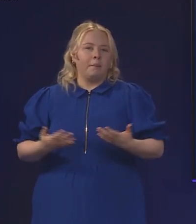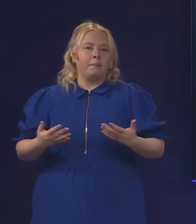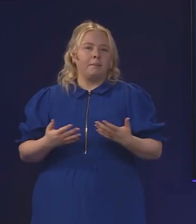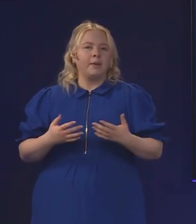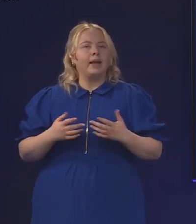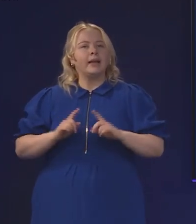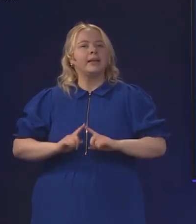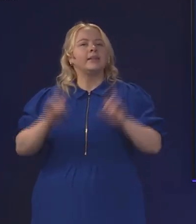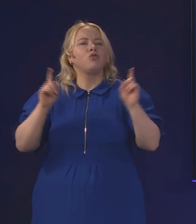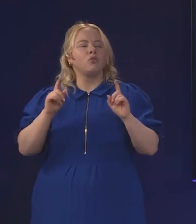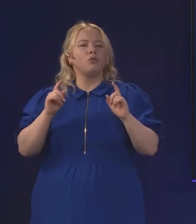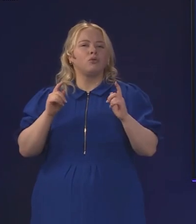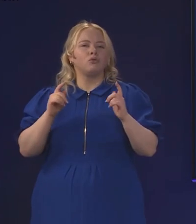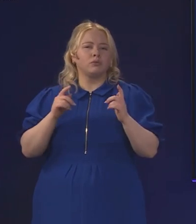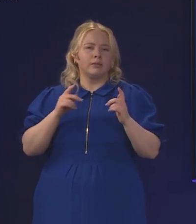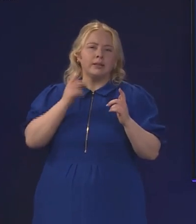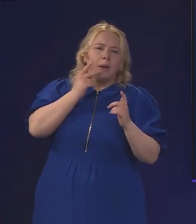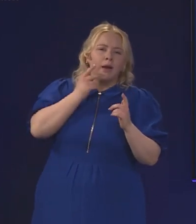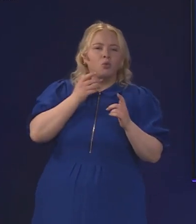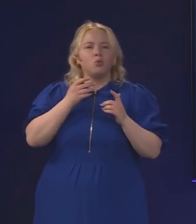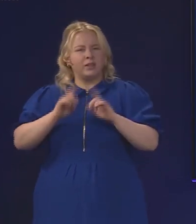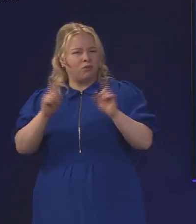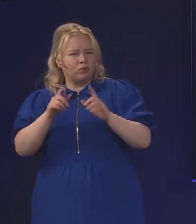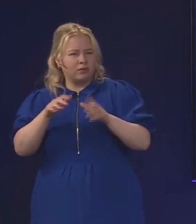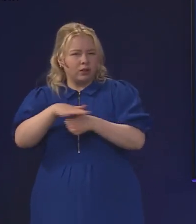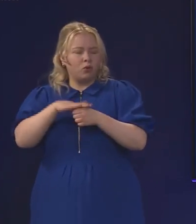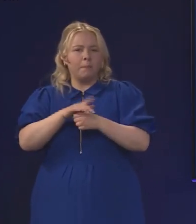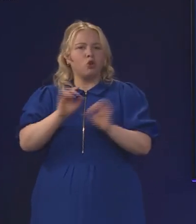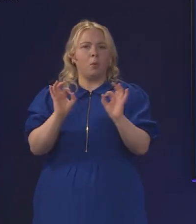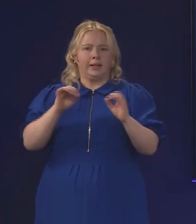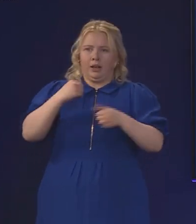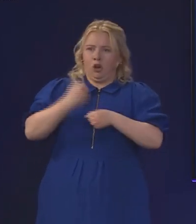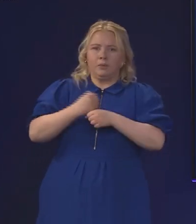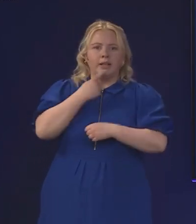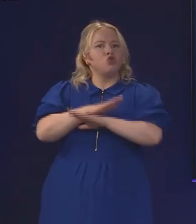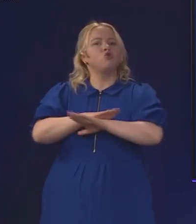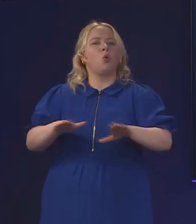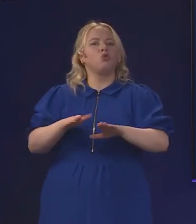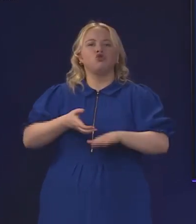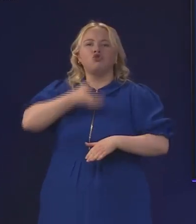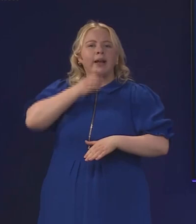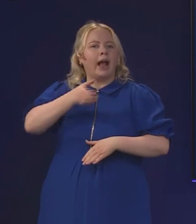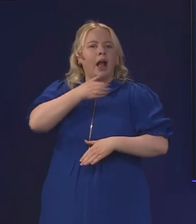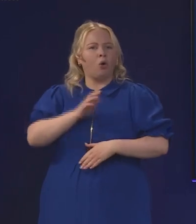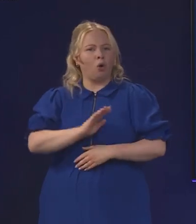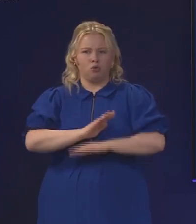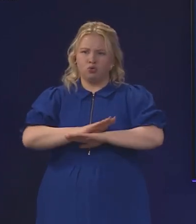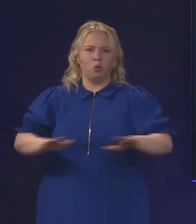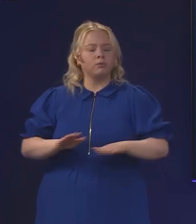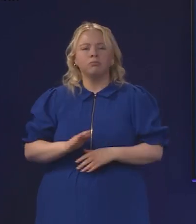tobacco and cigarettes for example, nobody in government is telling people not to drink alcohol at all, this is about